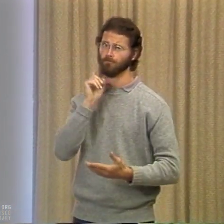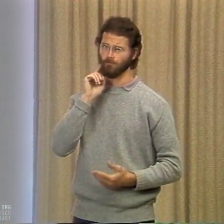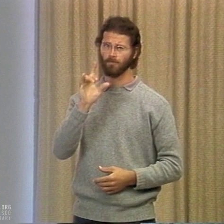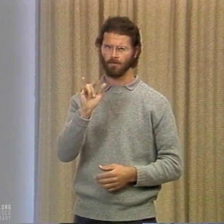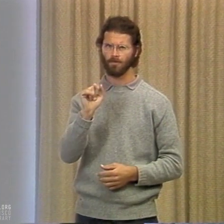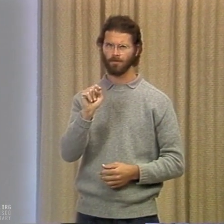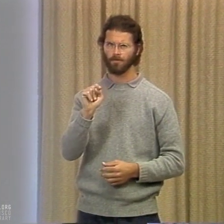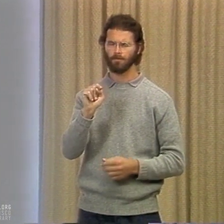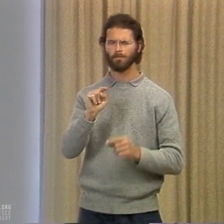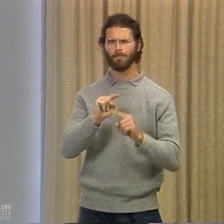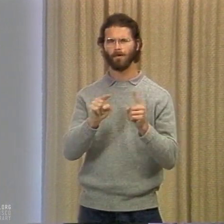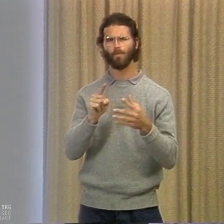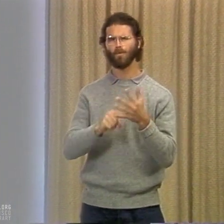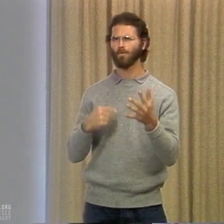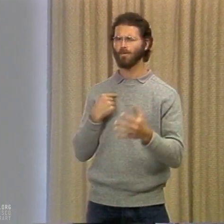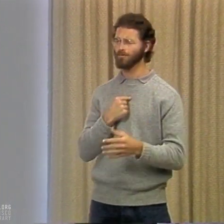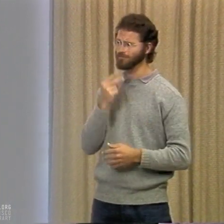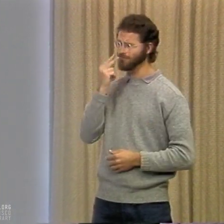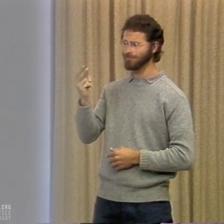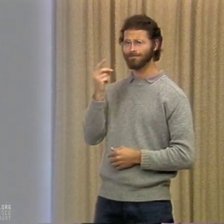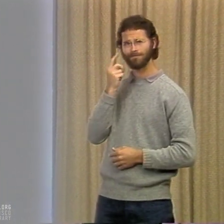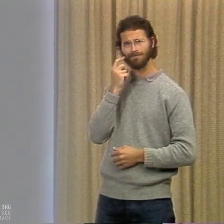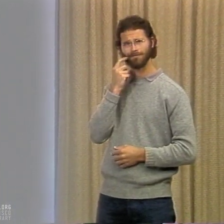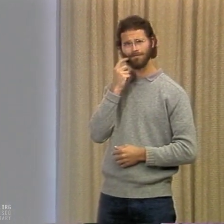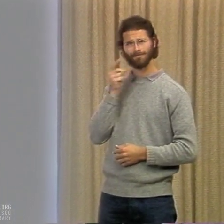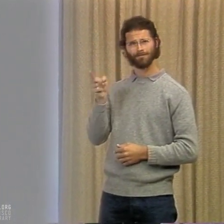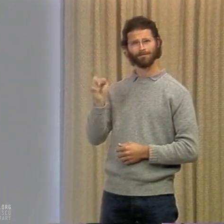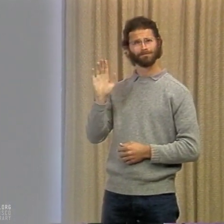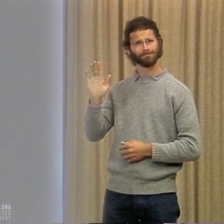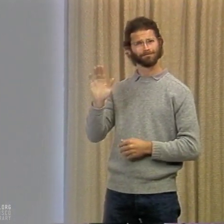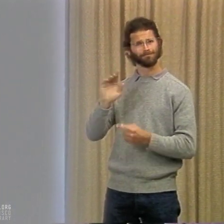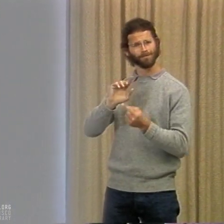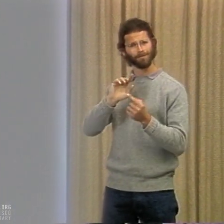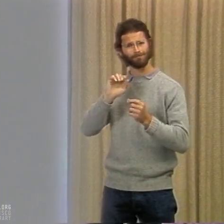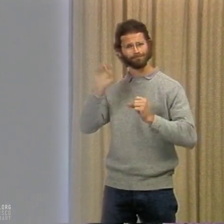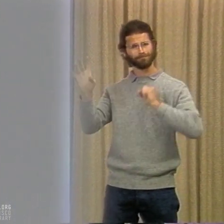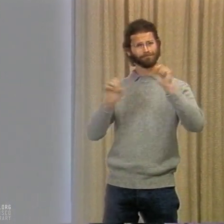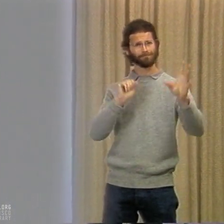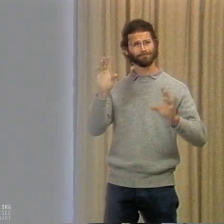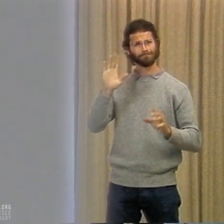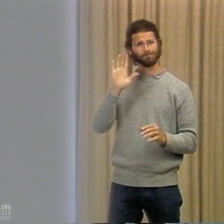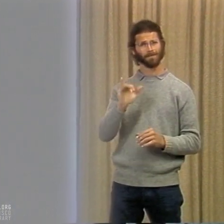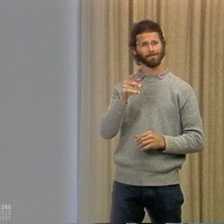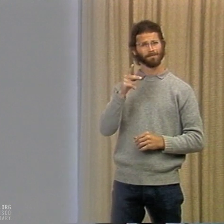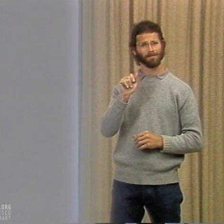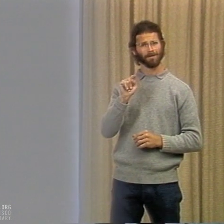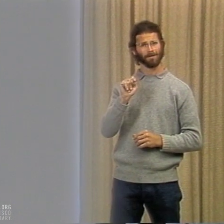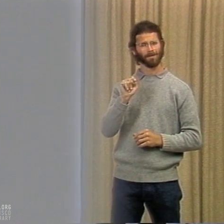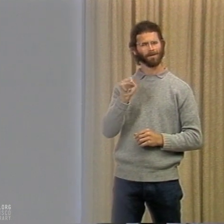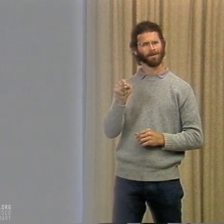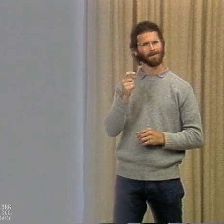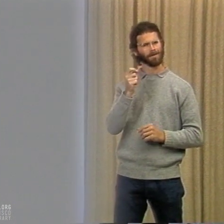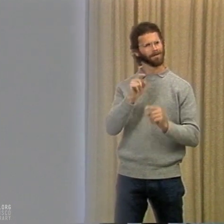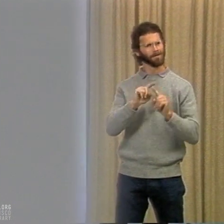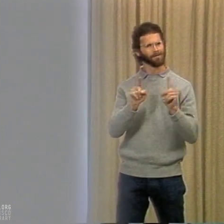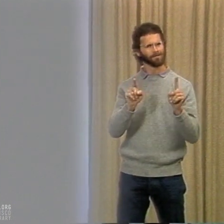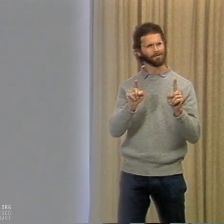indicator of deaf literature. However, they also made a distinction between creative applications of